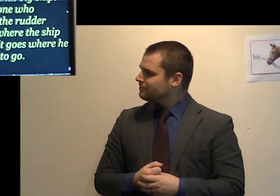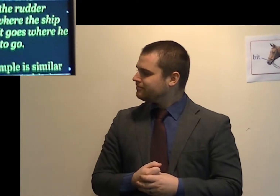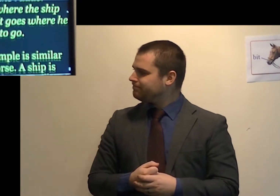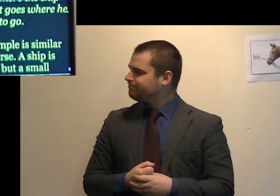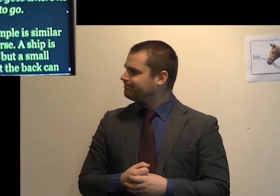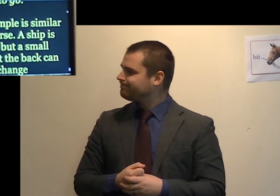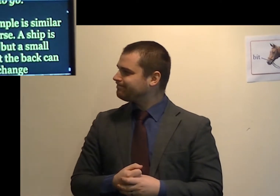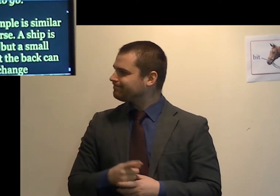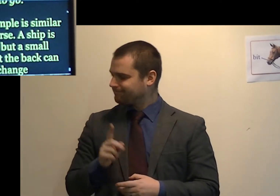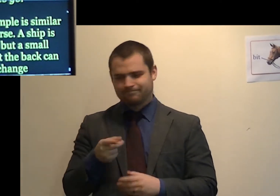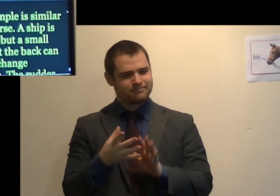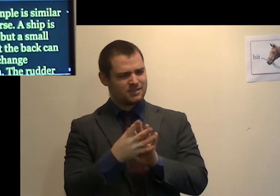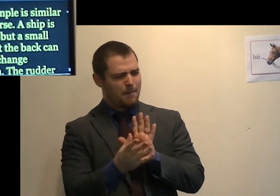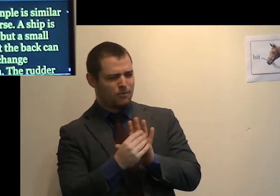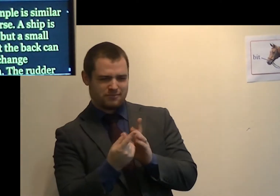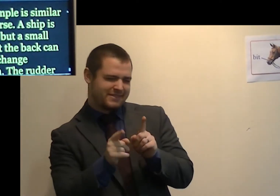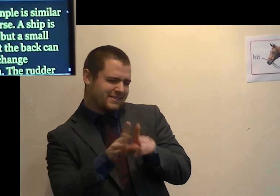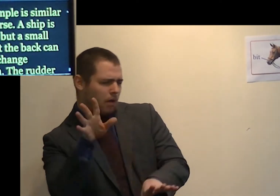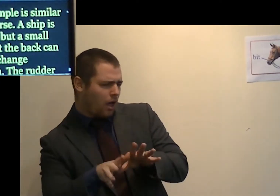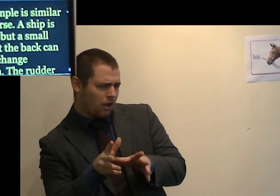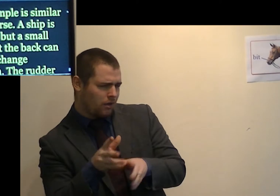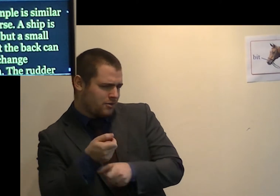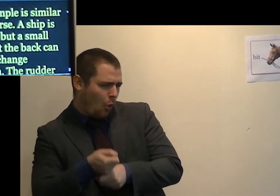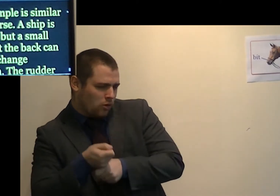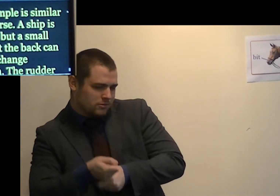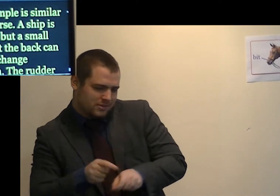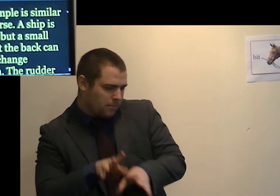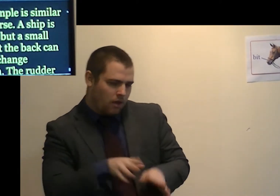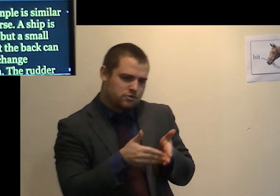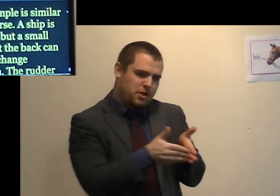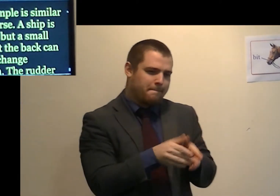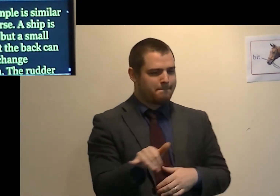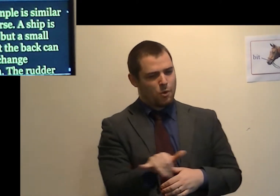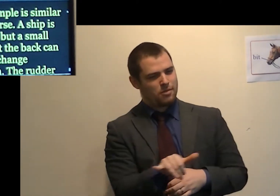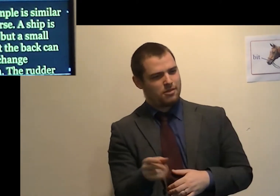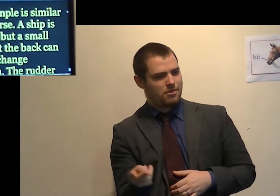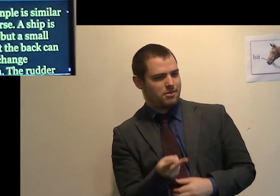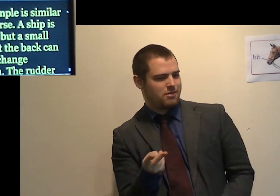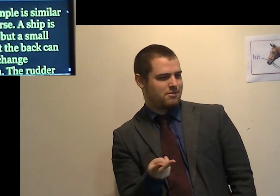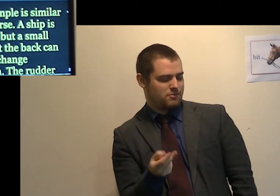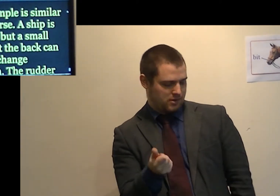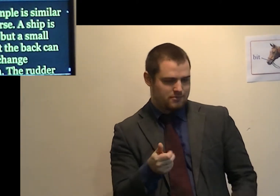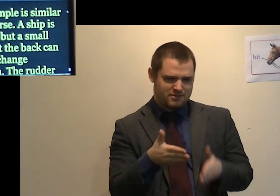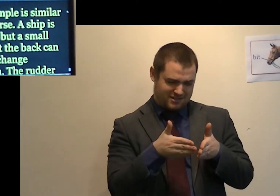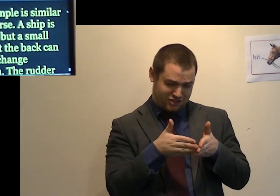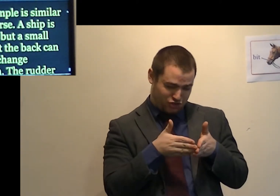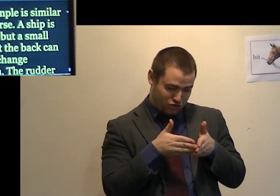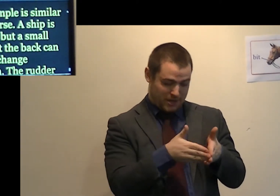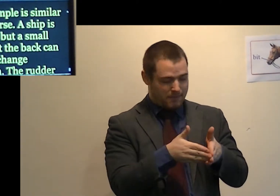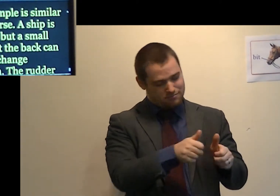This example is similar to the horse. A ship is very big, but a